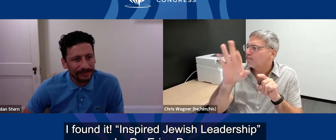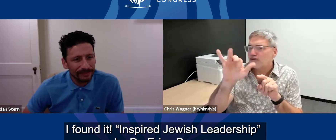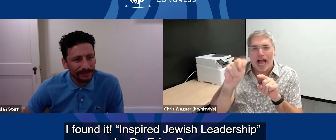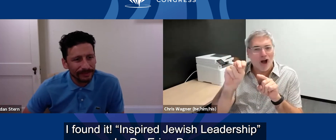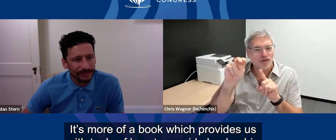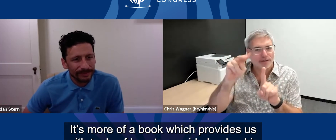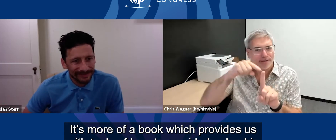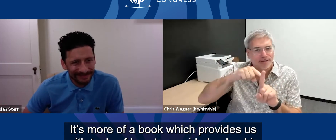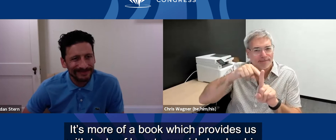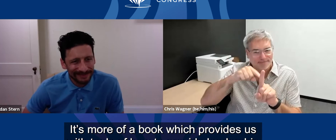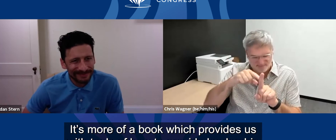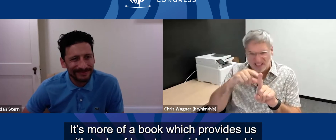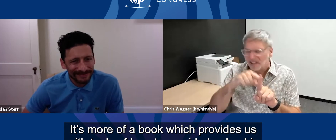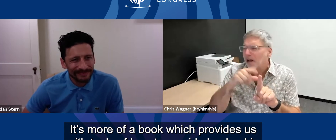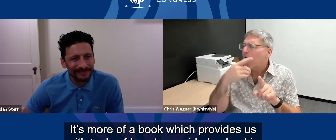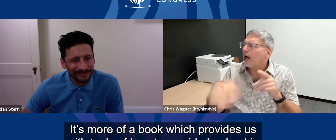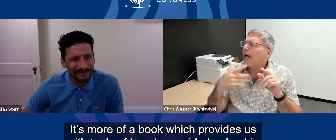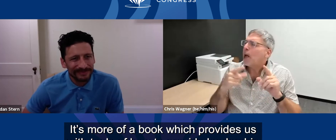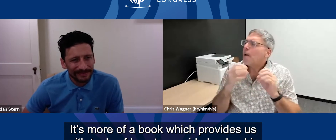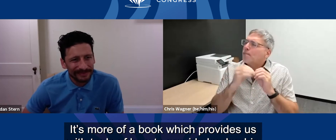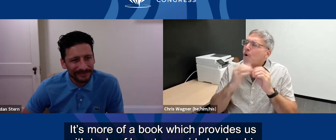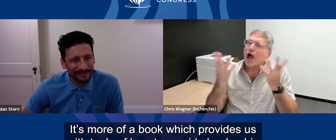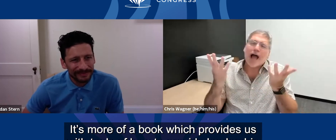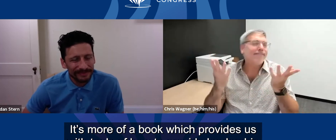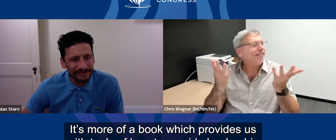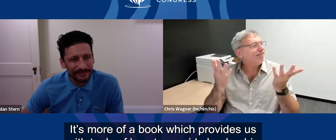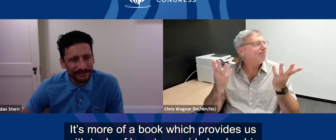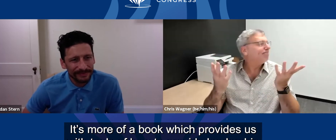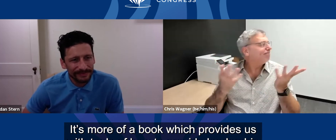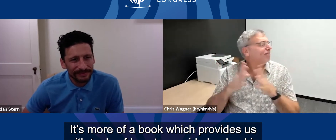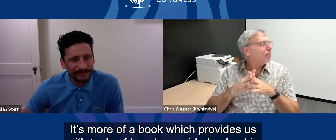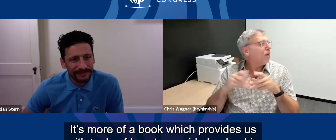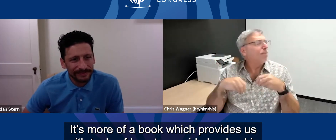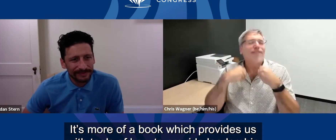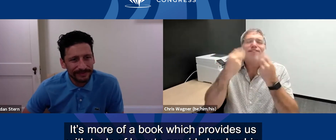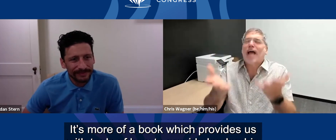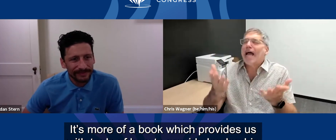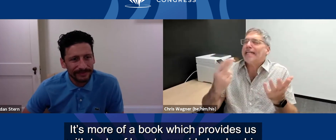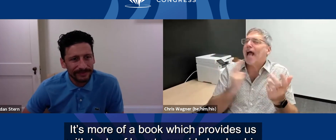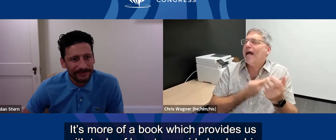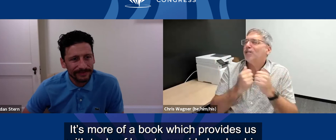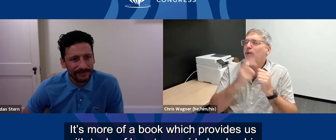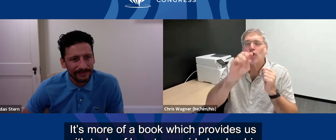It's more of a book which provides us with tools of how to provide leadership.